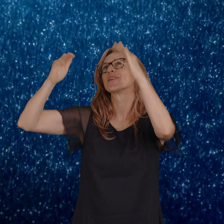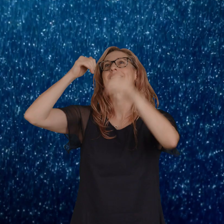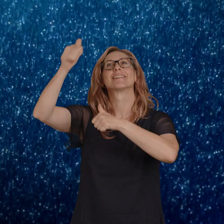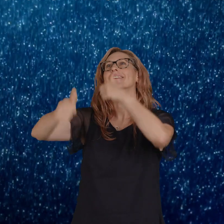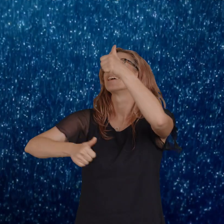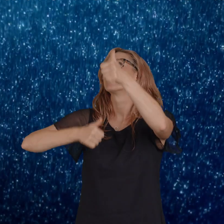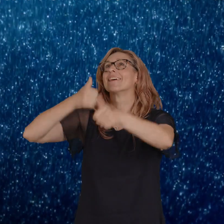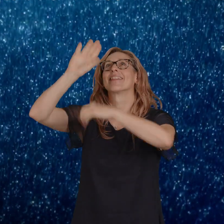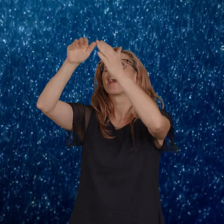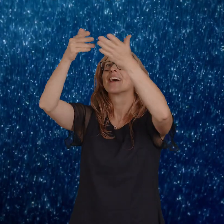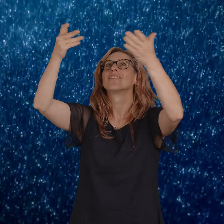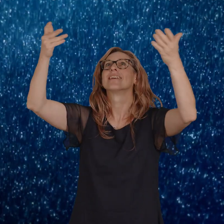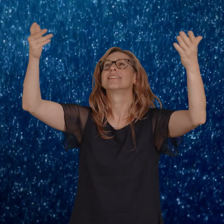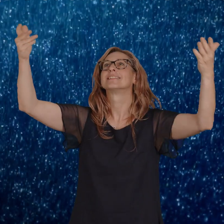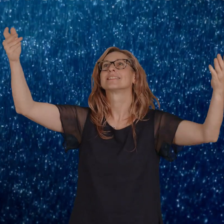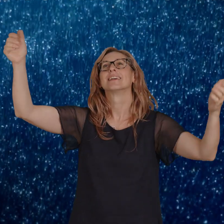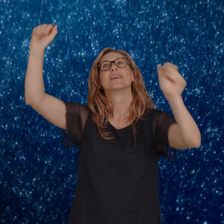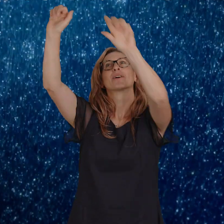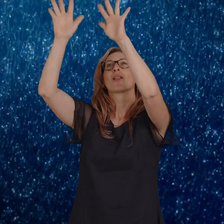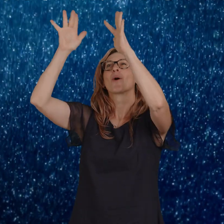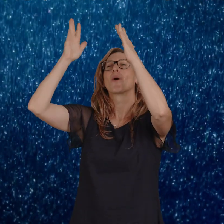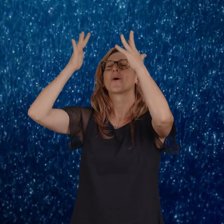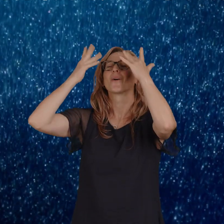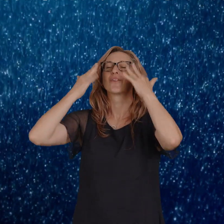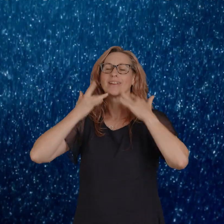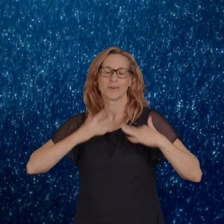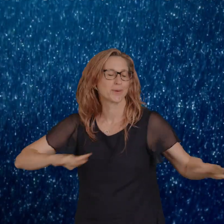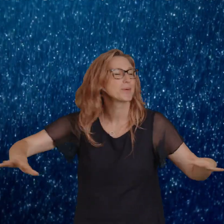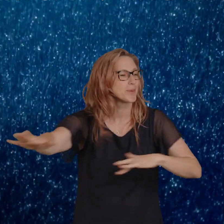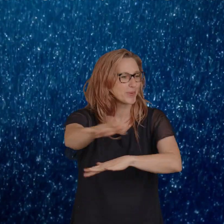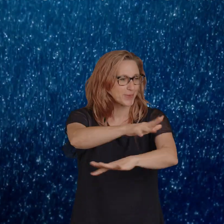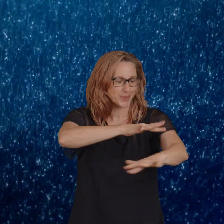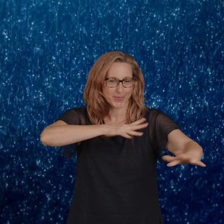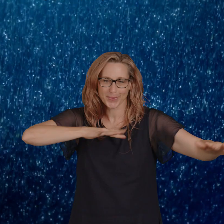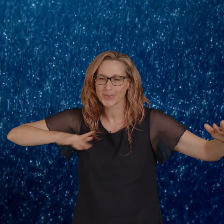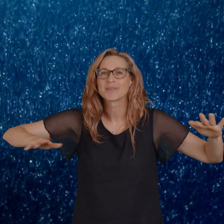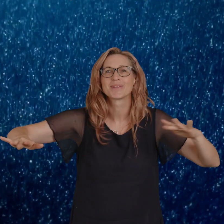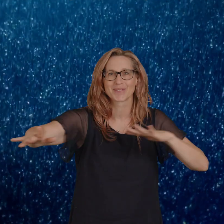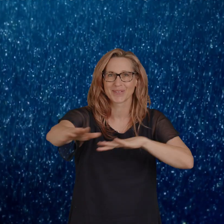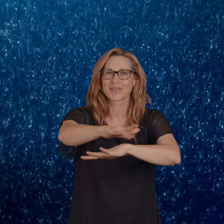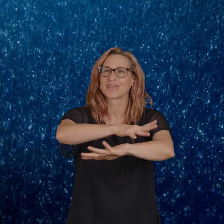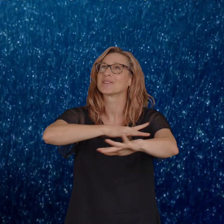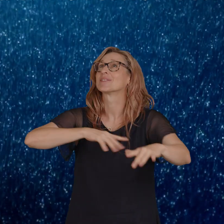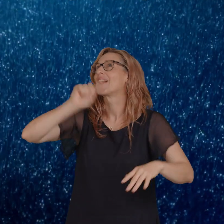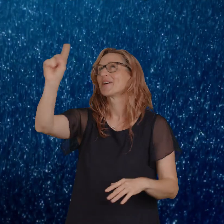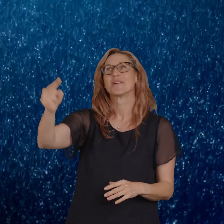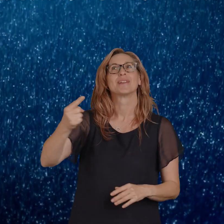now in the heavens. As your glory fills this place. You alone deserve